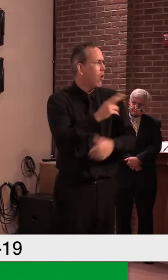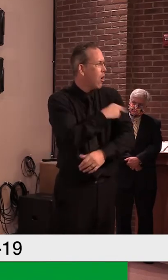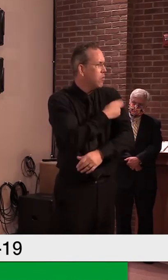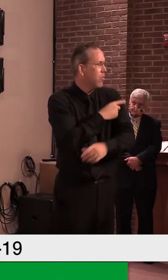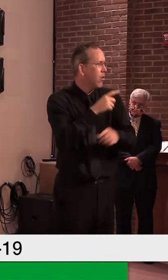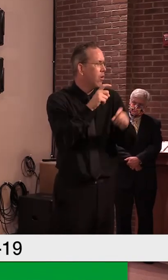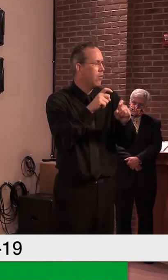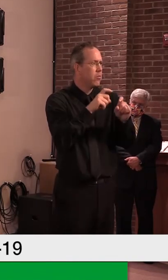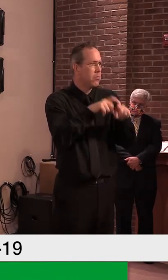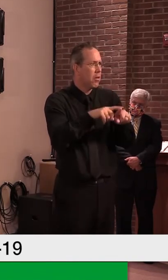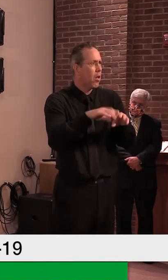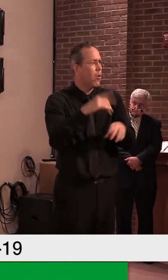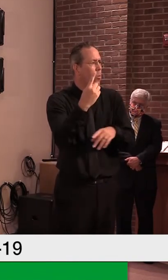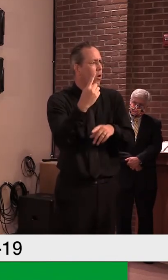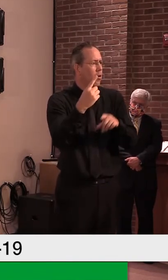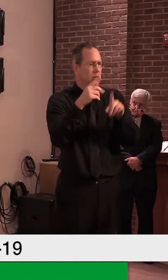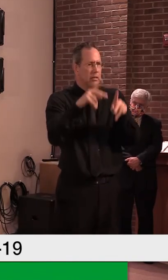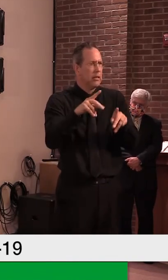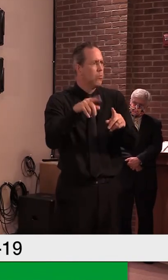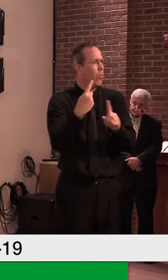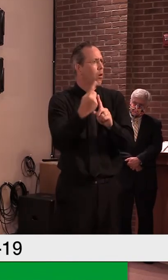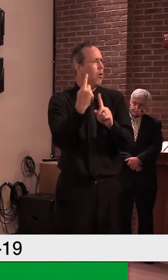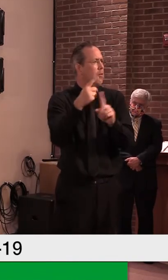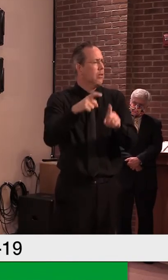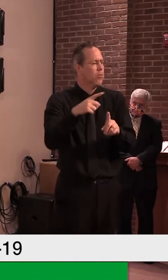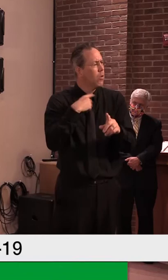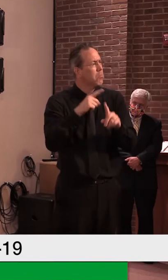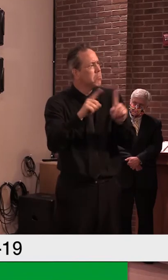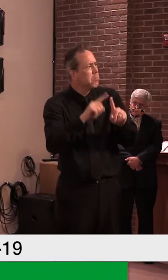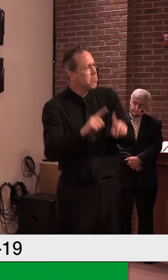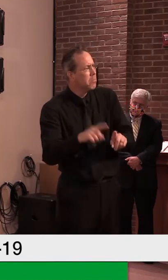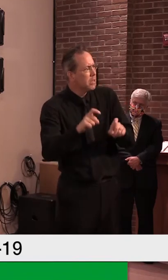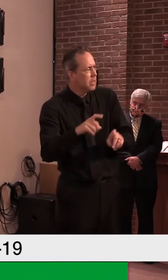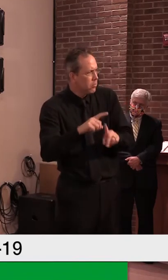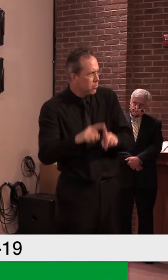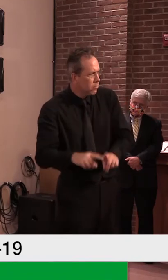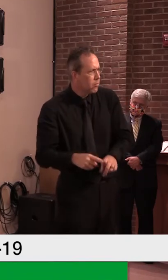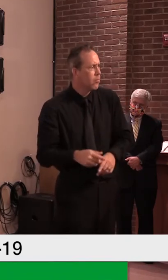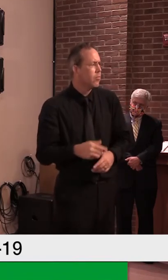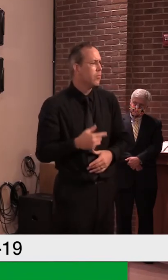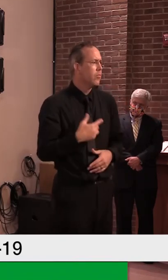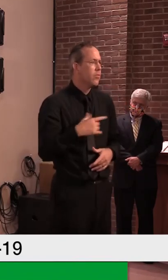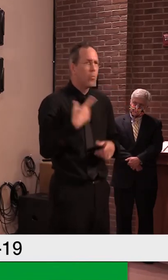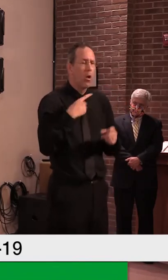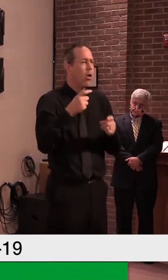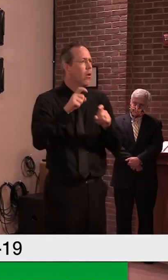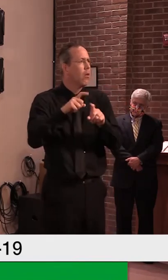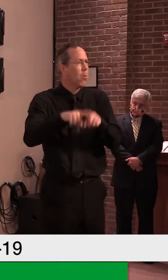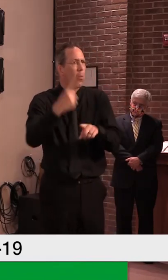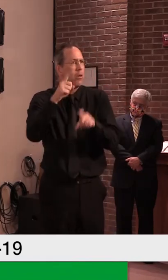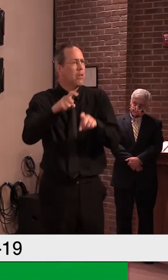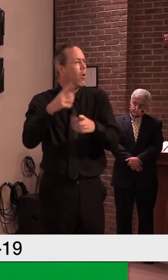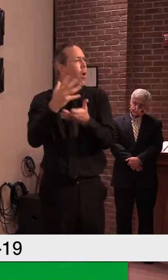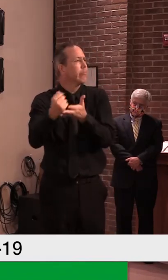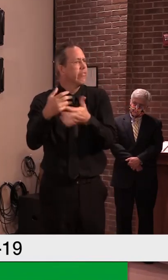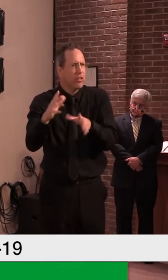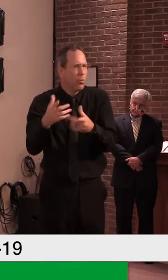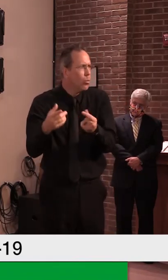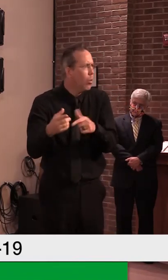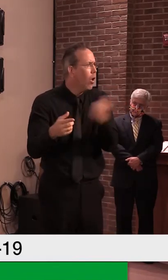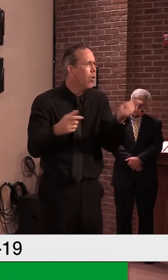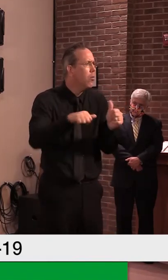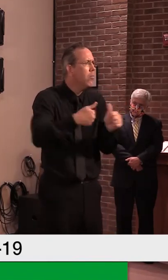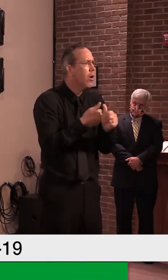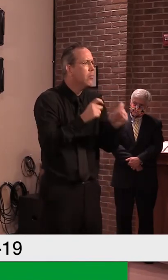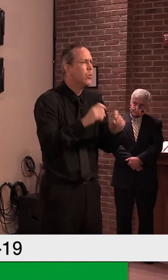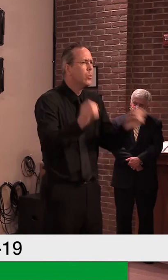reagent chain. And if that ran out, we'd be stuck as a state. We want there to be some variety there. We will continue to do